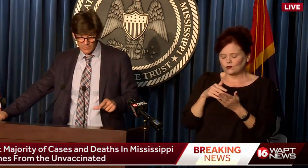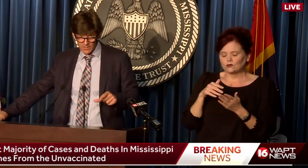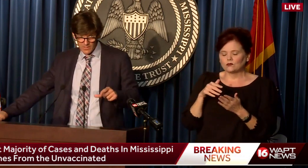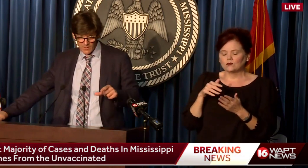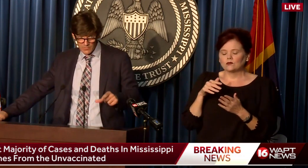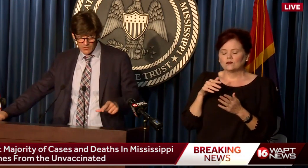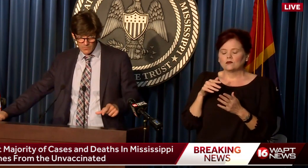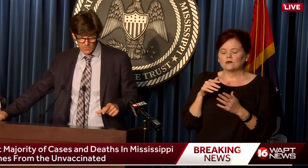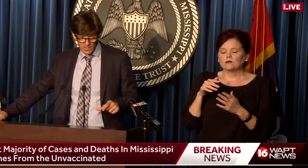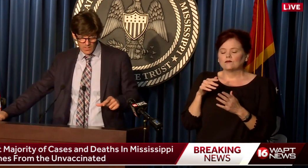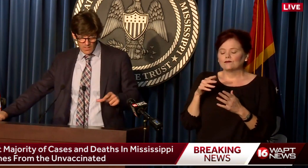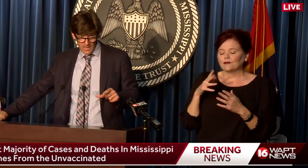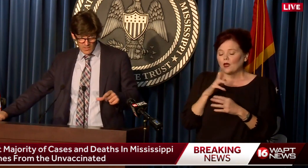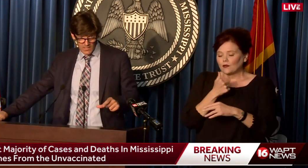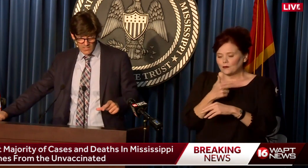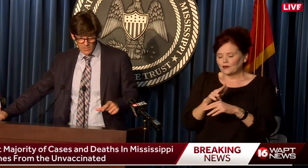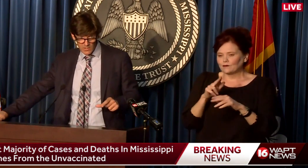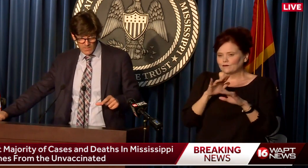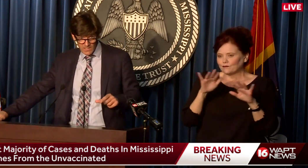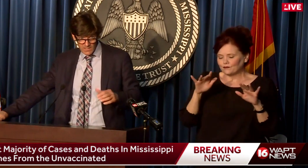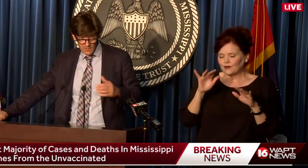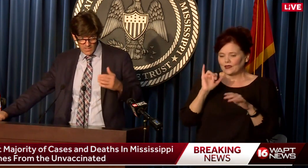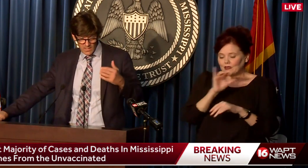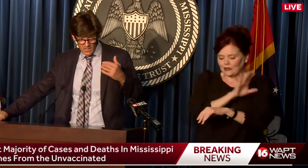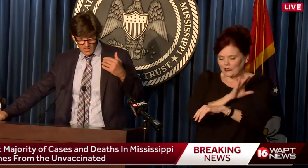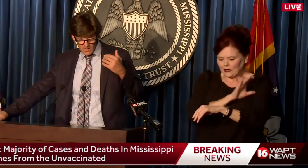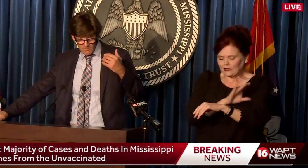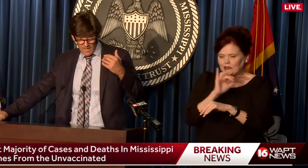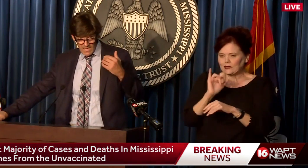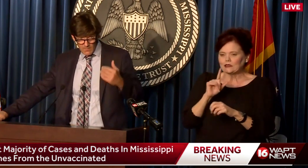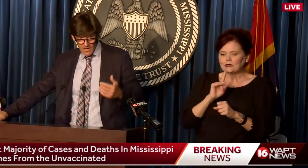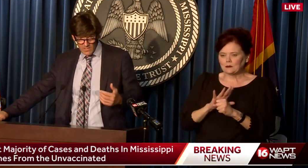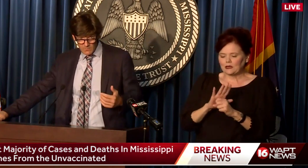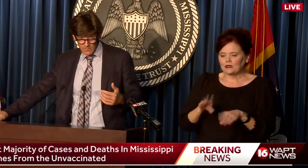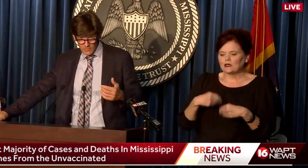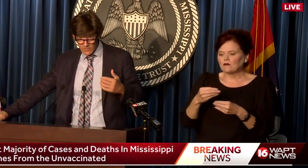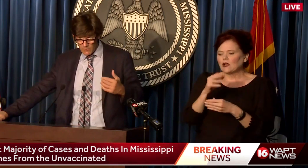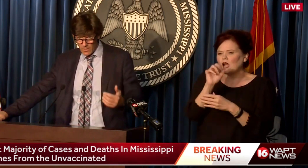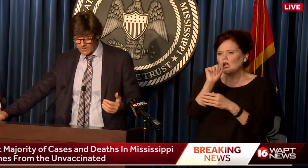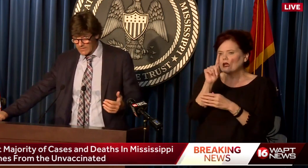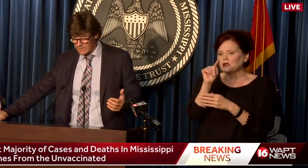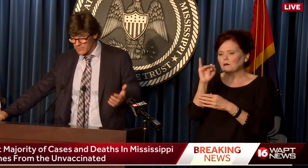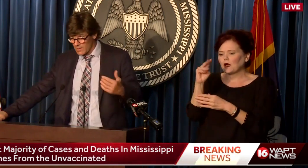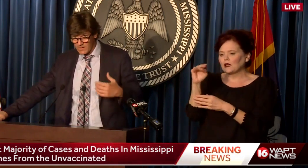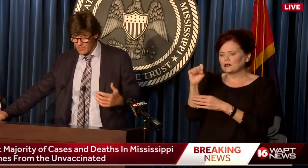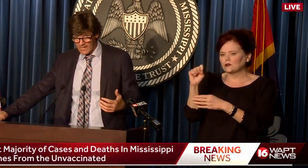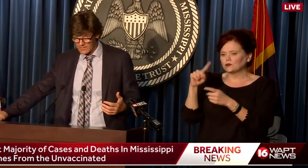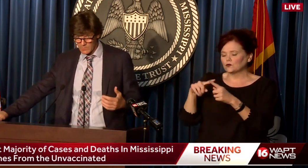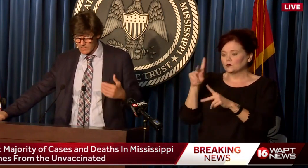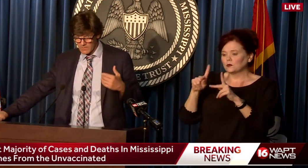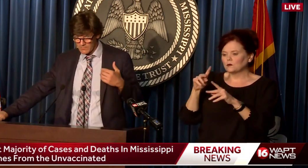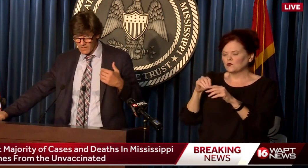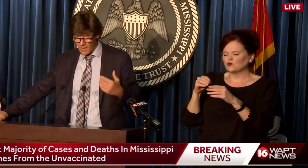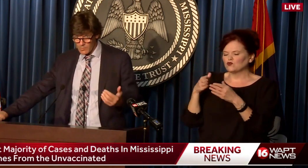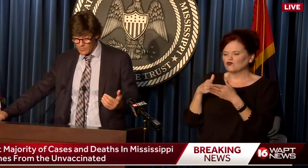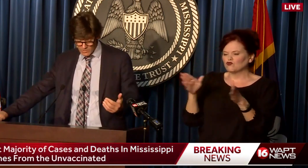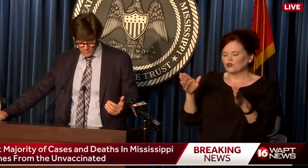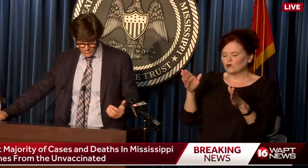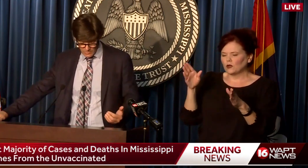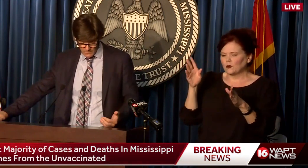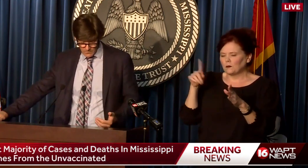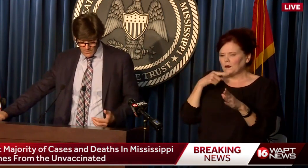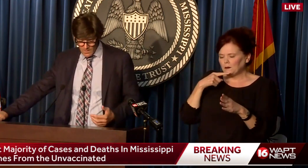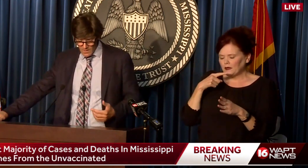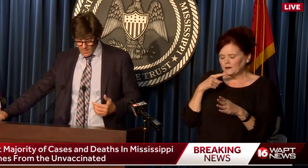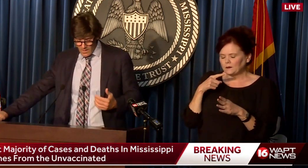medical centers and health systems and clinics that are committed to giving antibodies to people in the general public, even if not in the practice, which has been a phenomenal